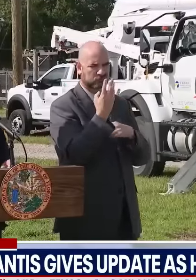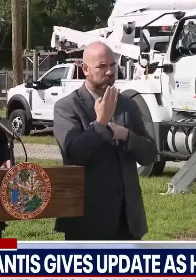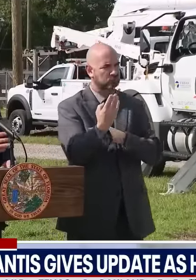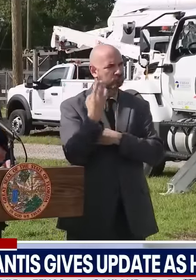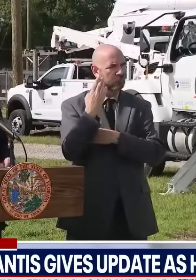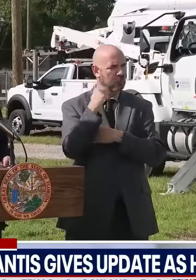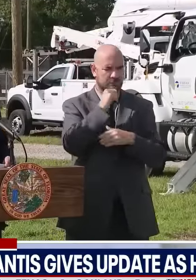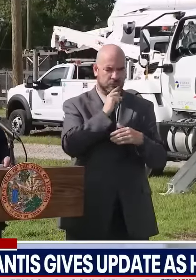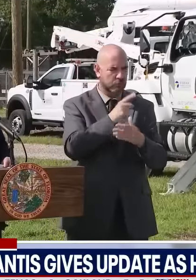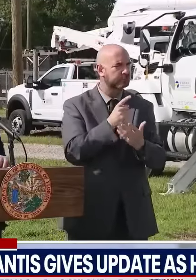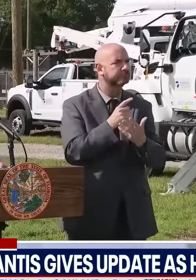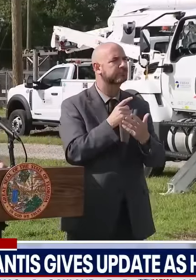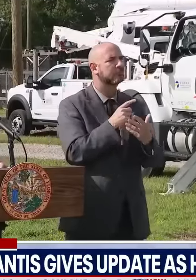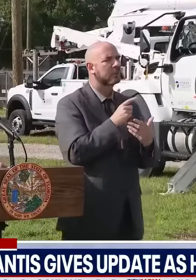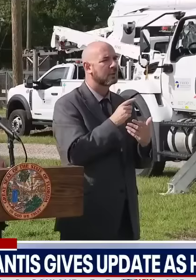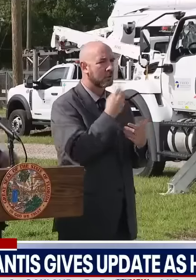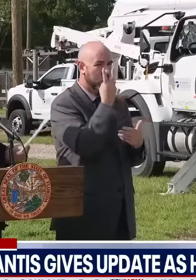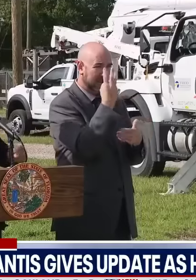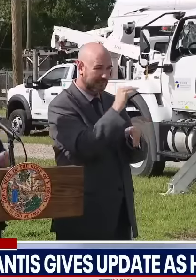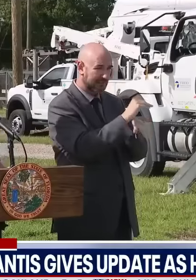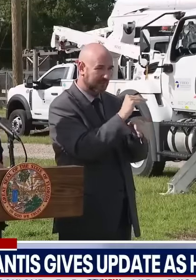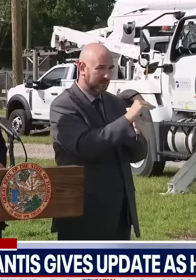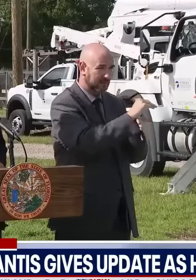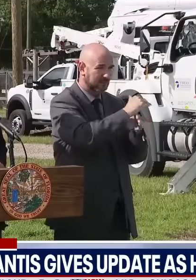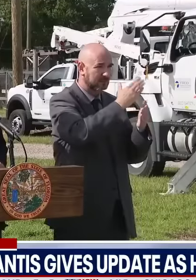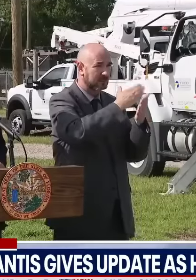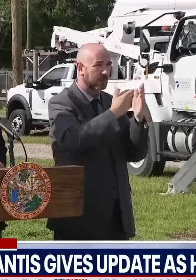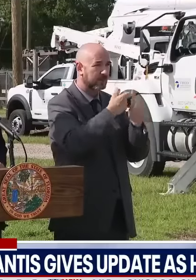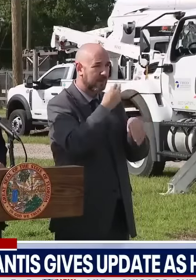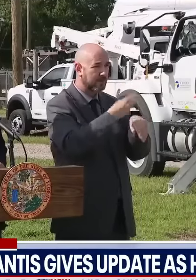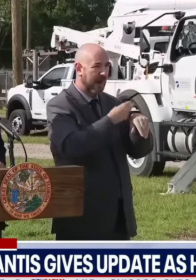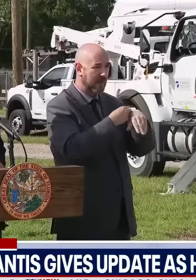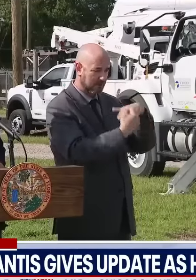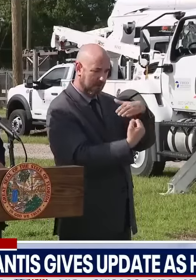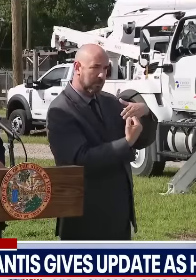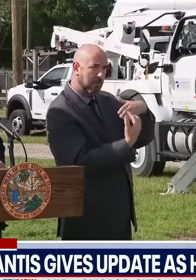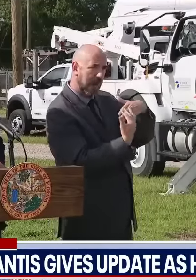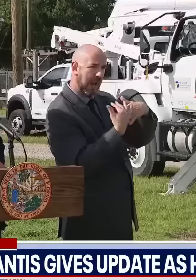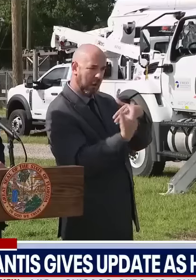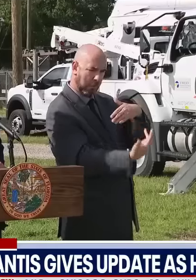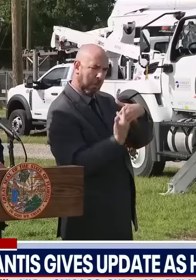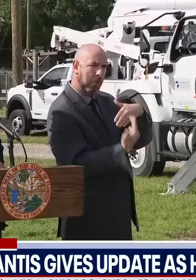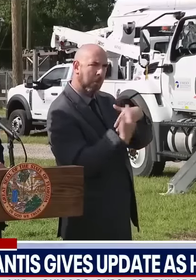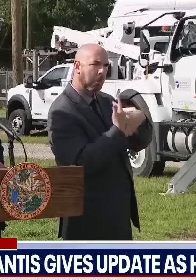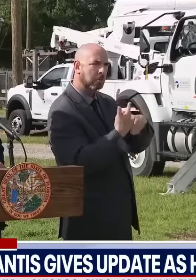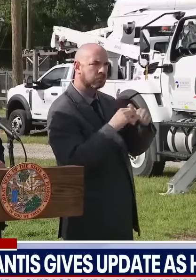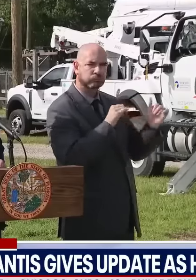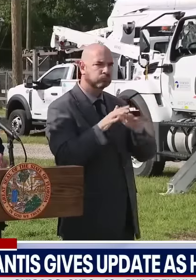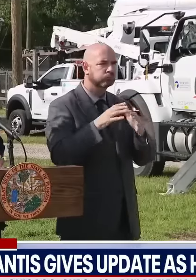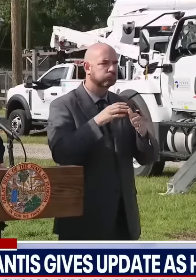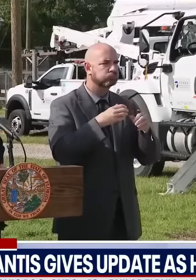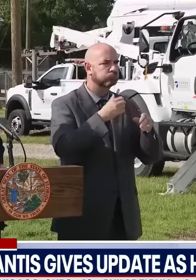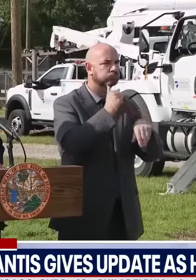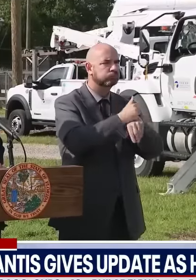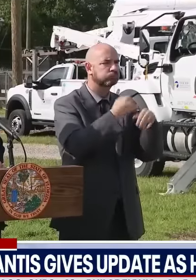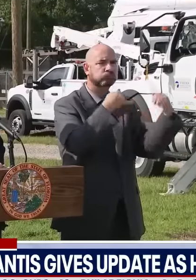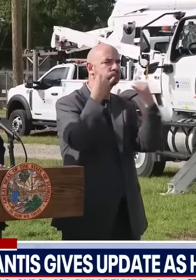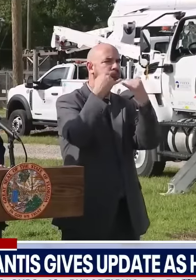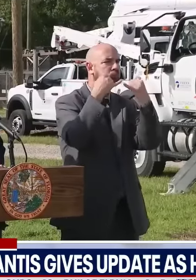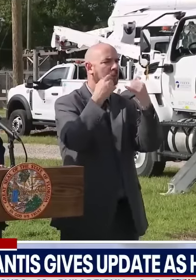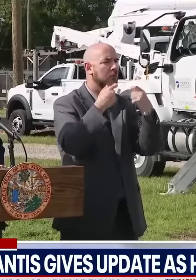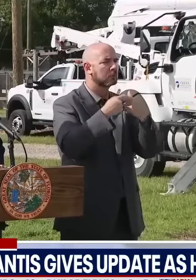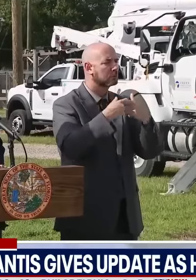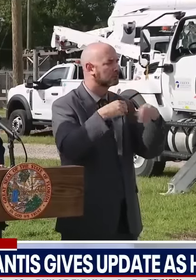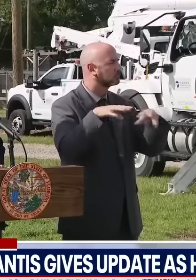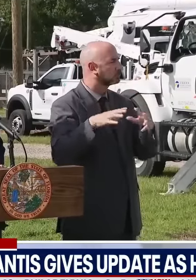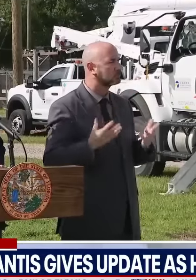Miami across Alligator Alley to go to Southwest Florida. So folks are on standby. They're ready to go, and they will